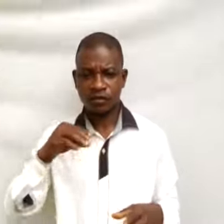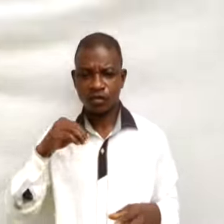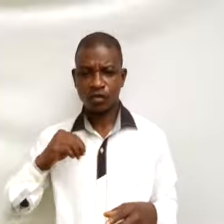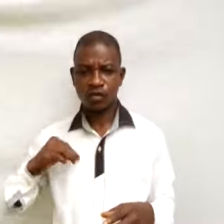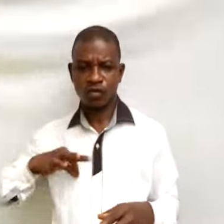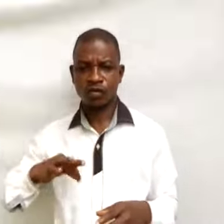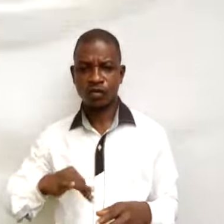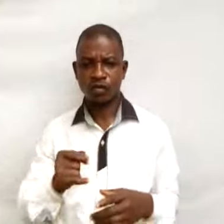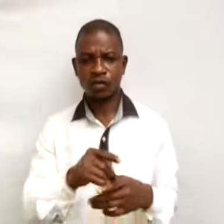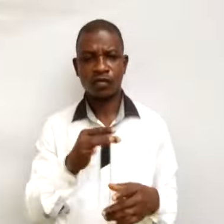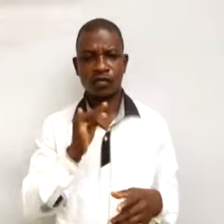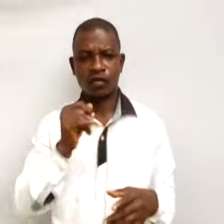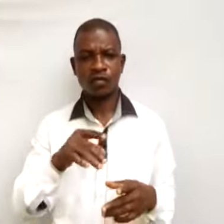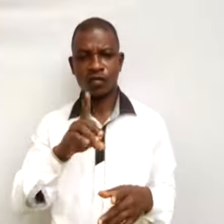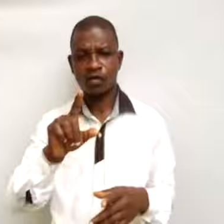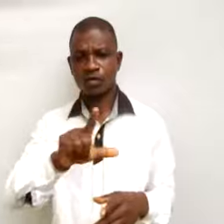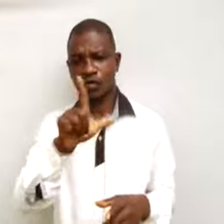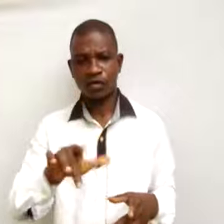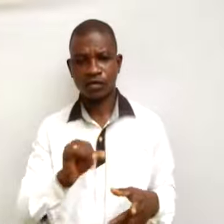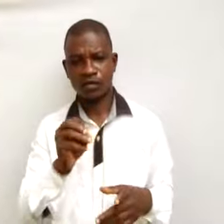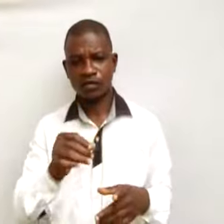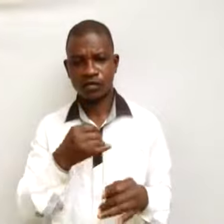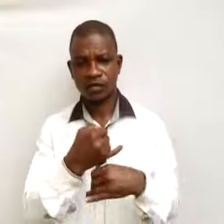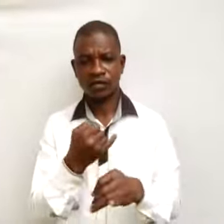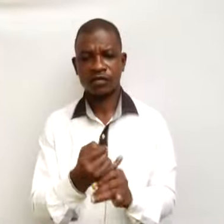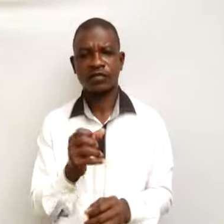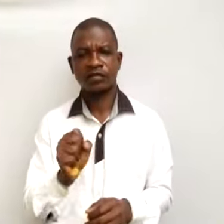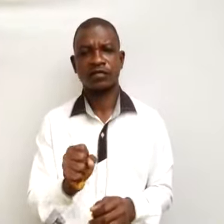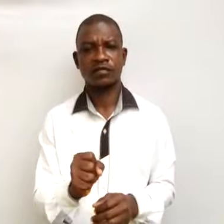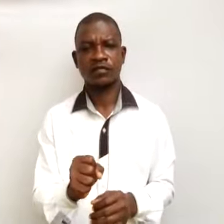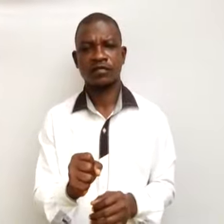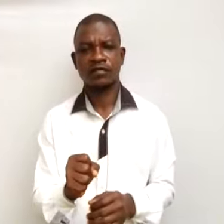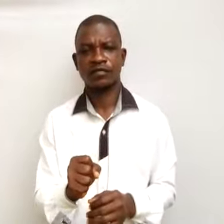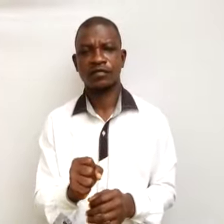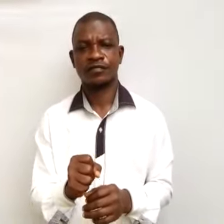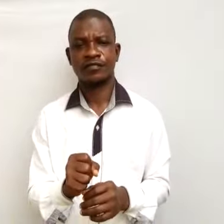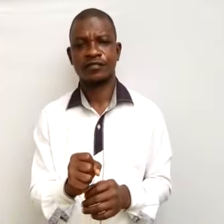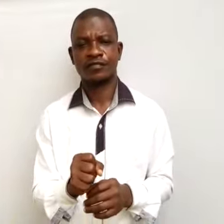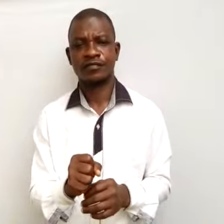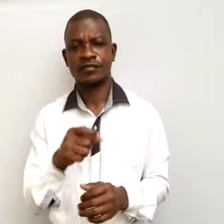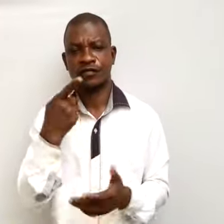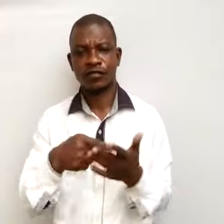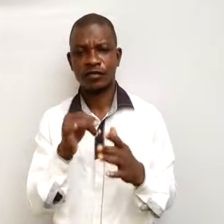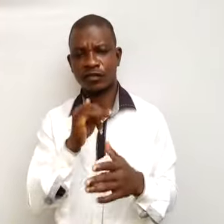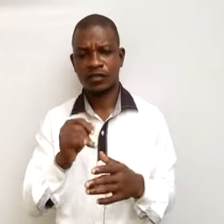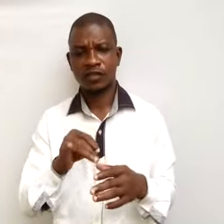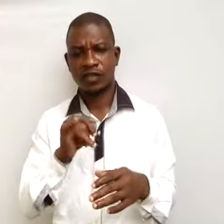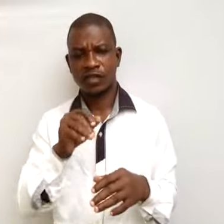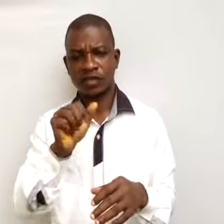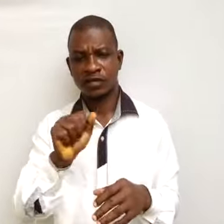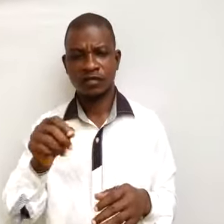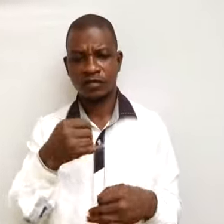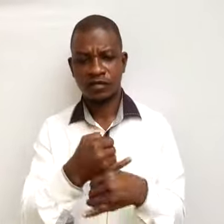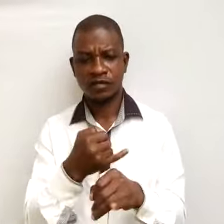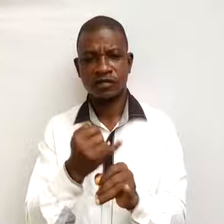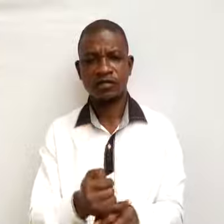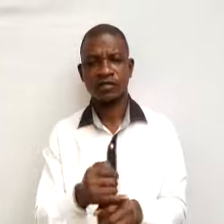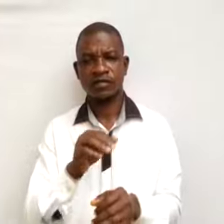localization of industries. What is an industry? An industry